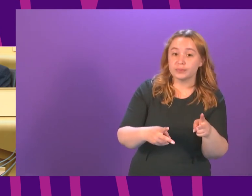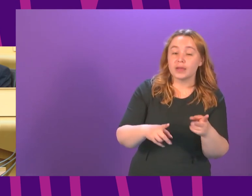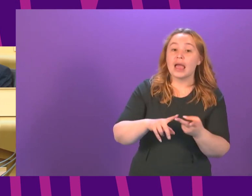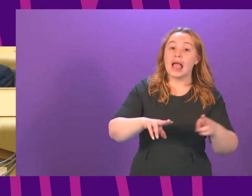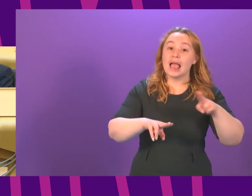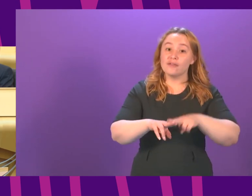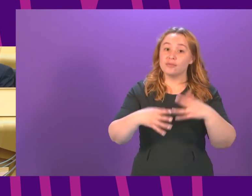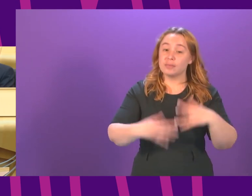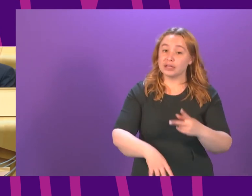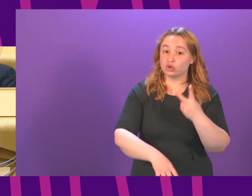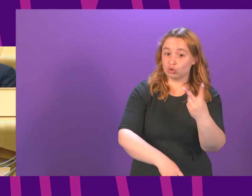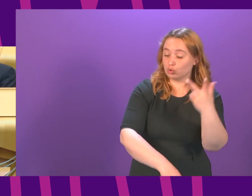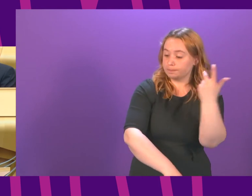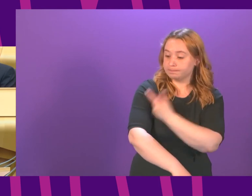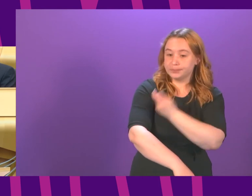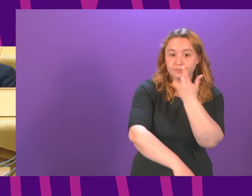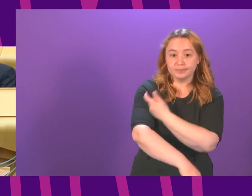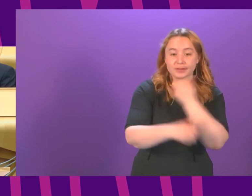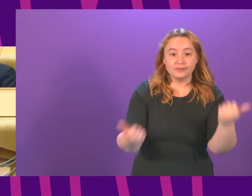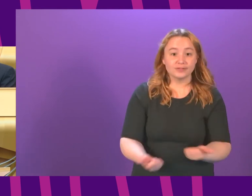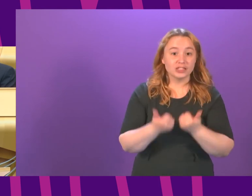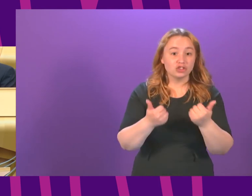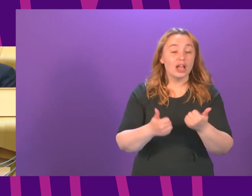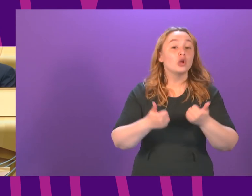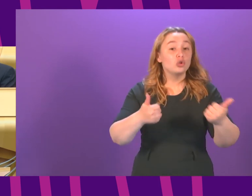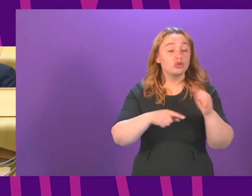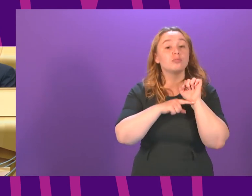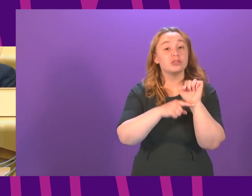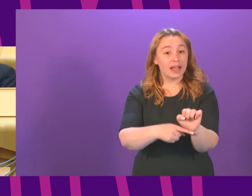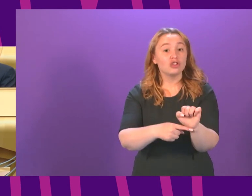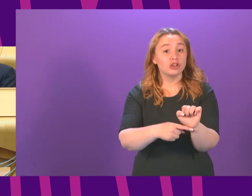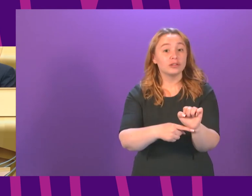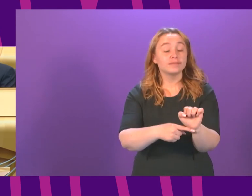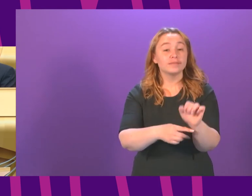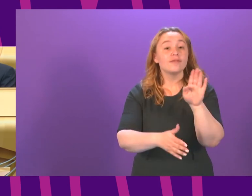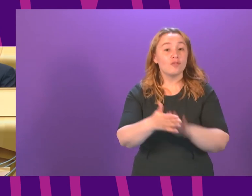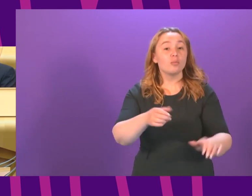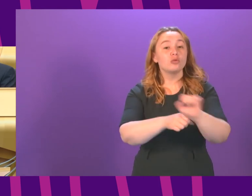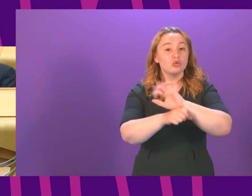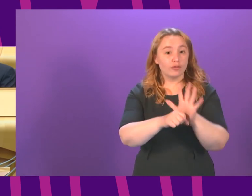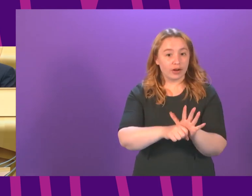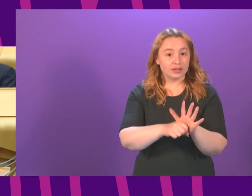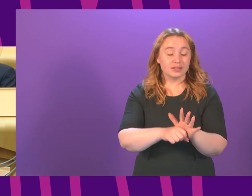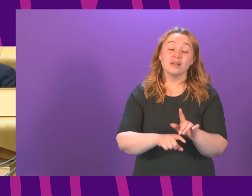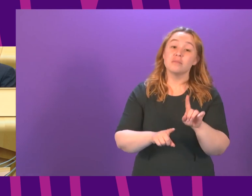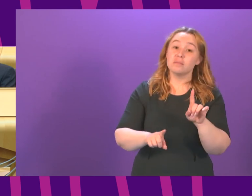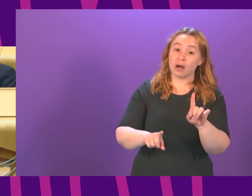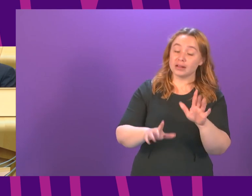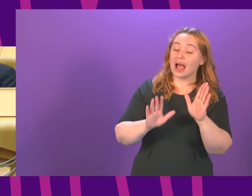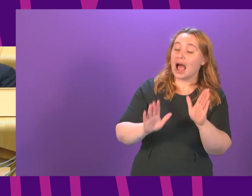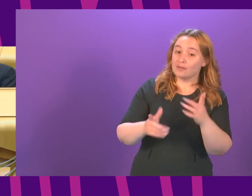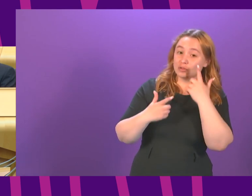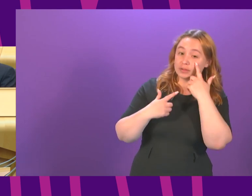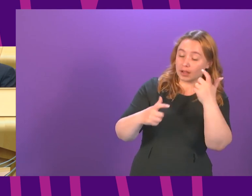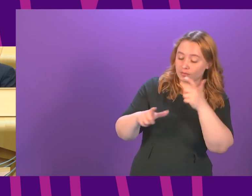had your two doses of the vaccine you have significant protection against this virus but it makes sense to continue to be